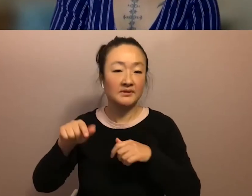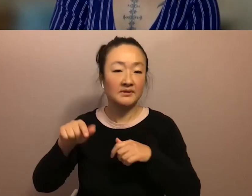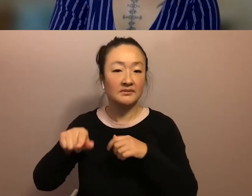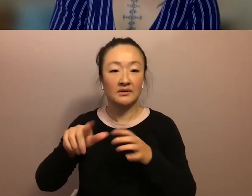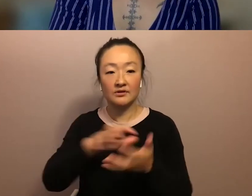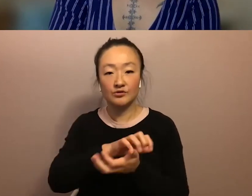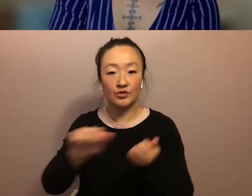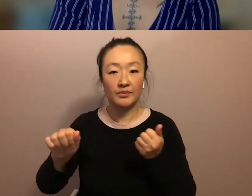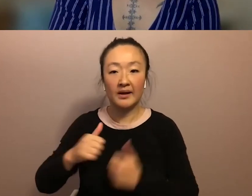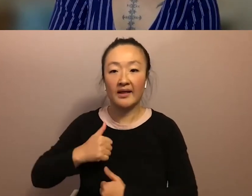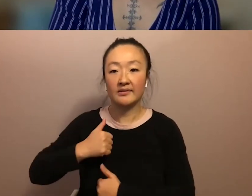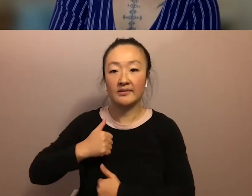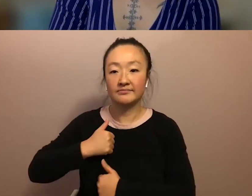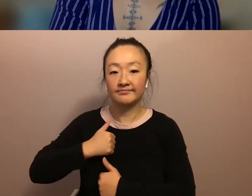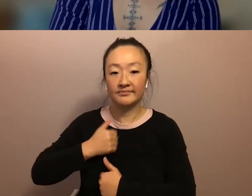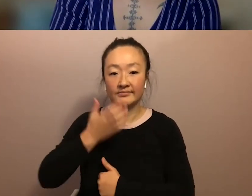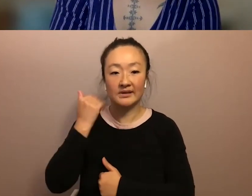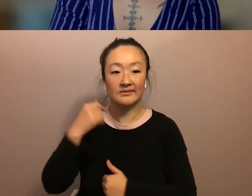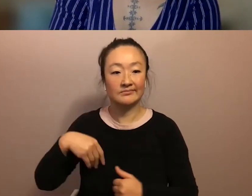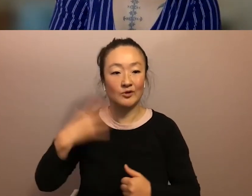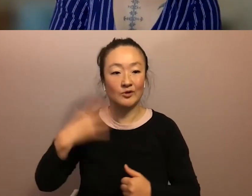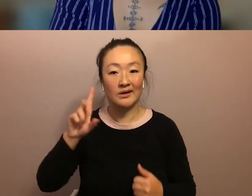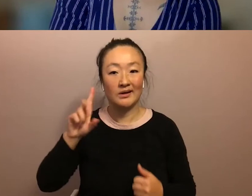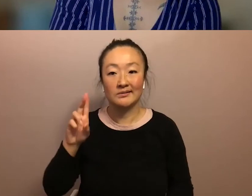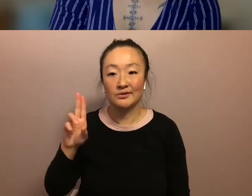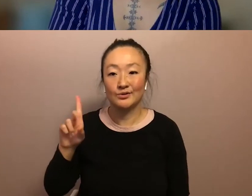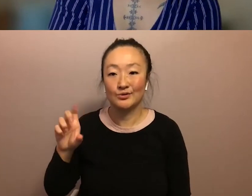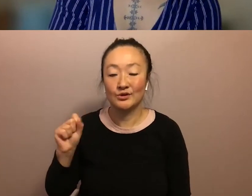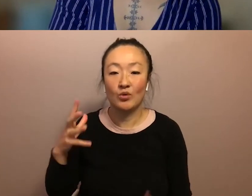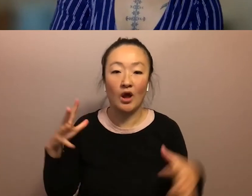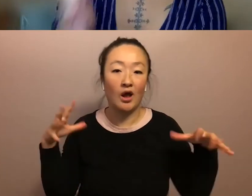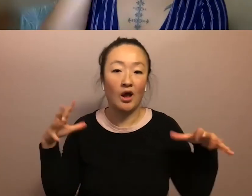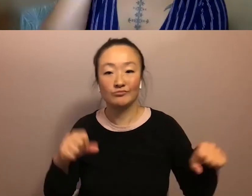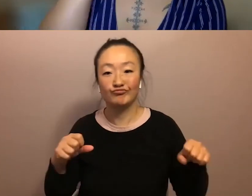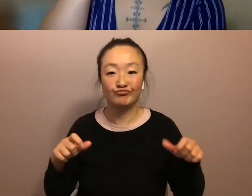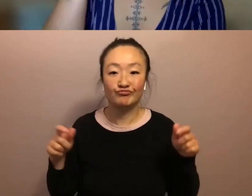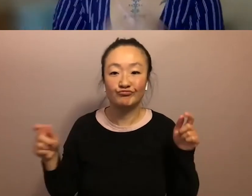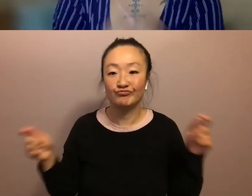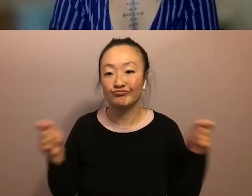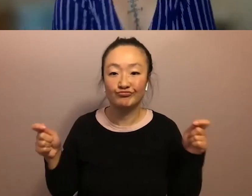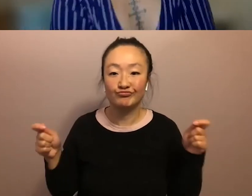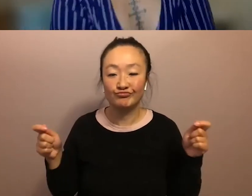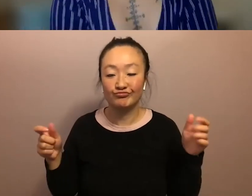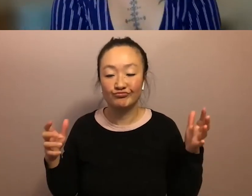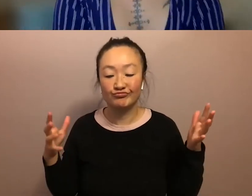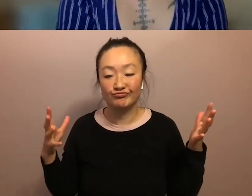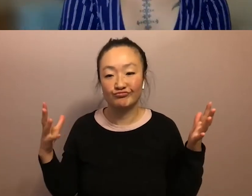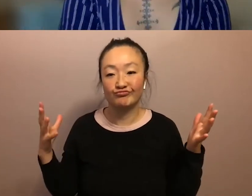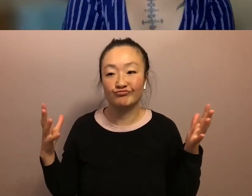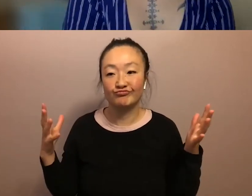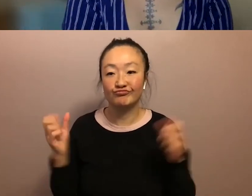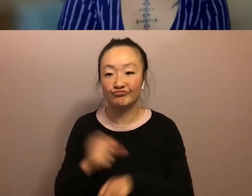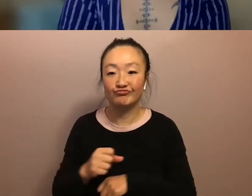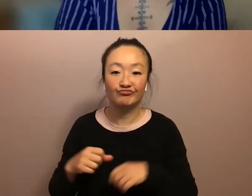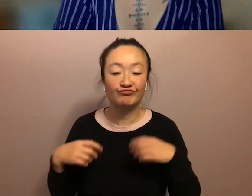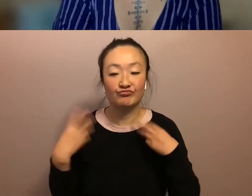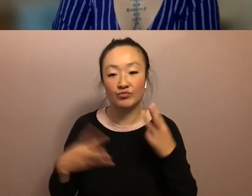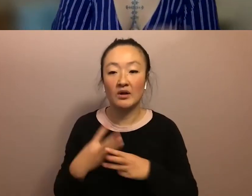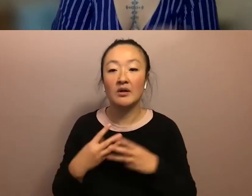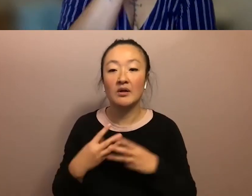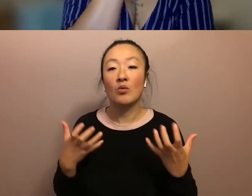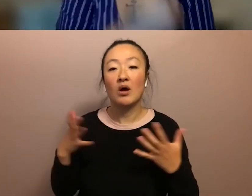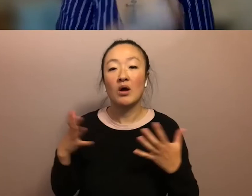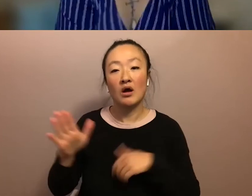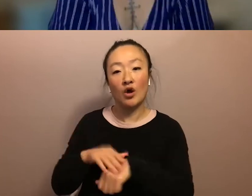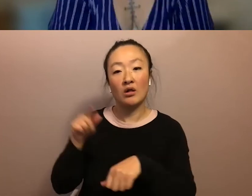uh because these white dudes want to i don't know conquer the world um but i i also want to bring her into the space